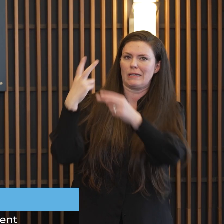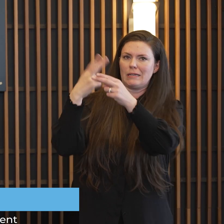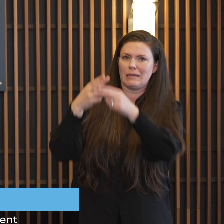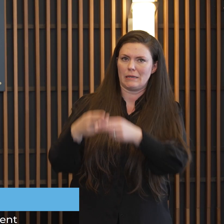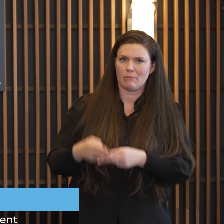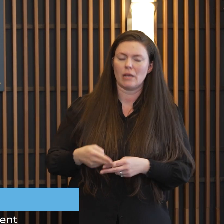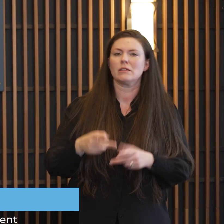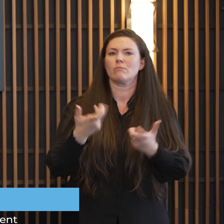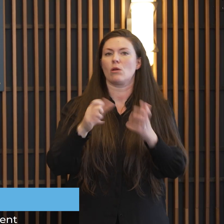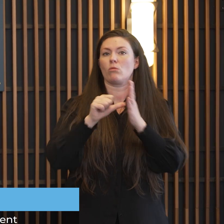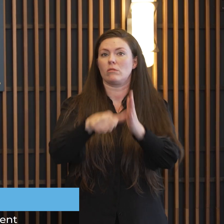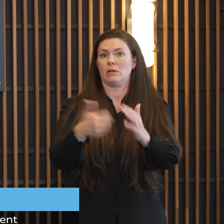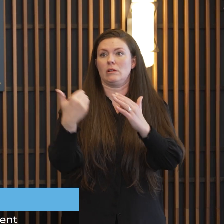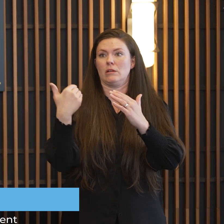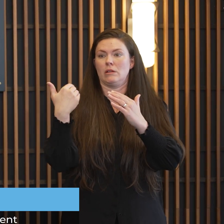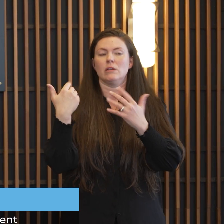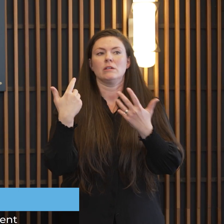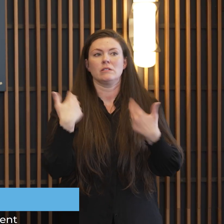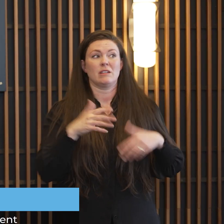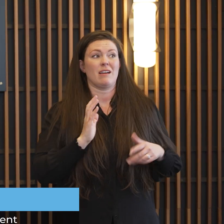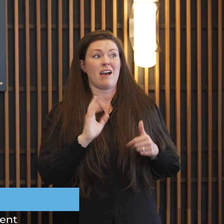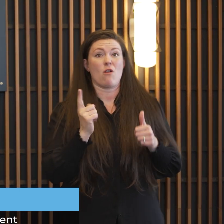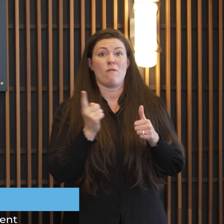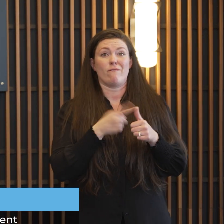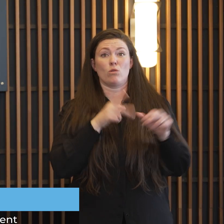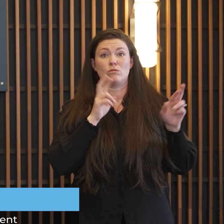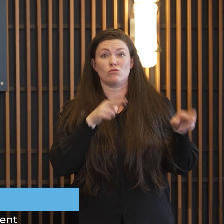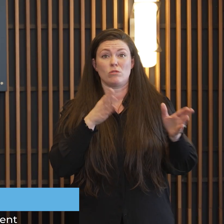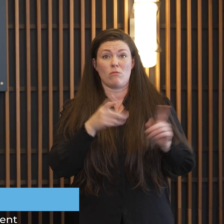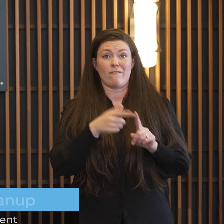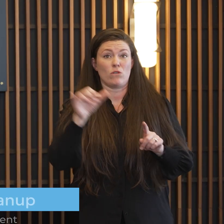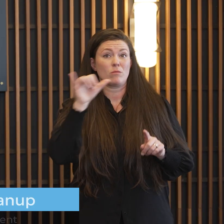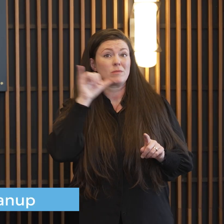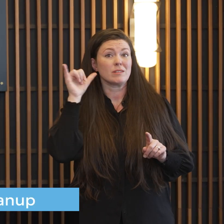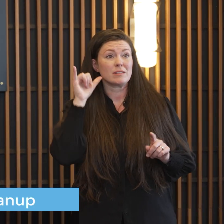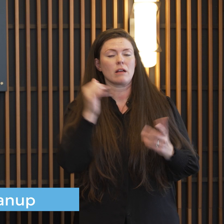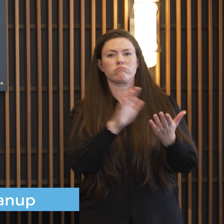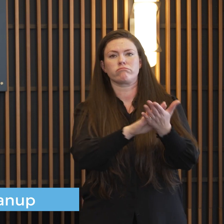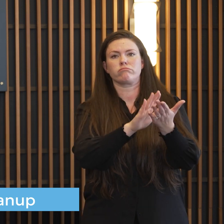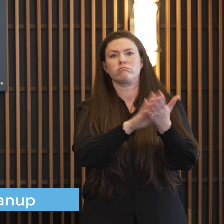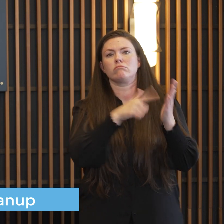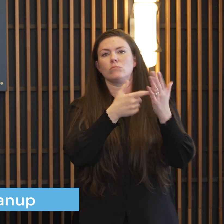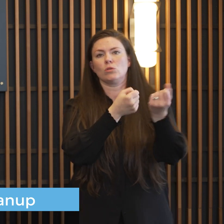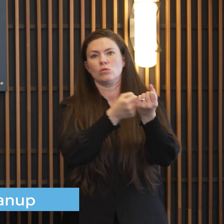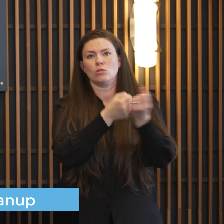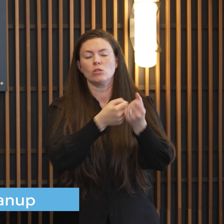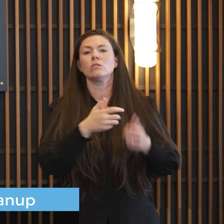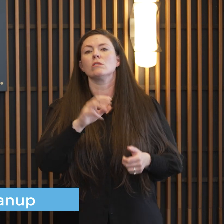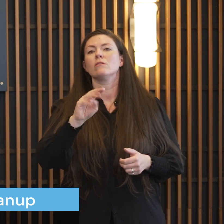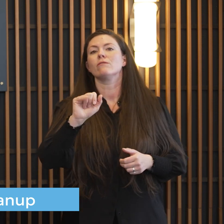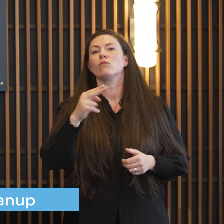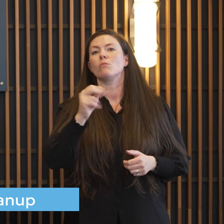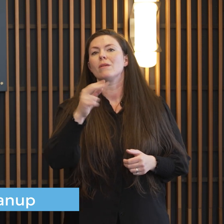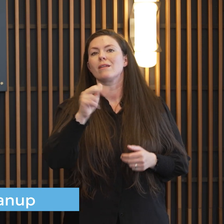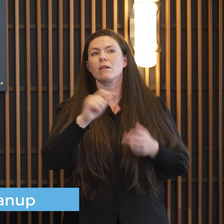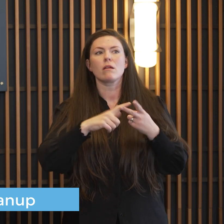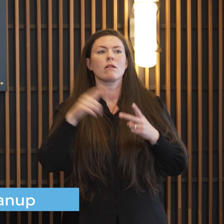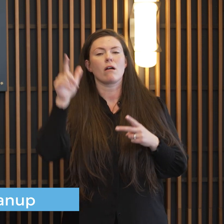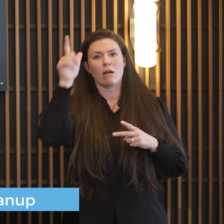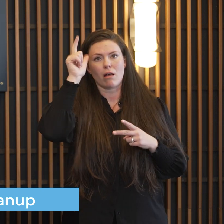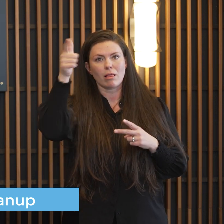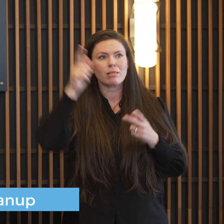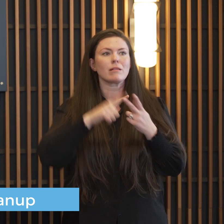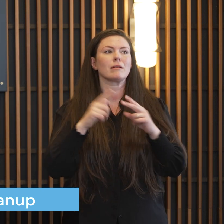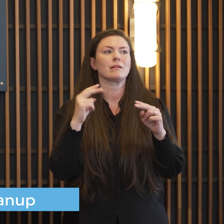the response by our first responders yesterday including minneac county sheriff's office lincoln county sheriff's office highway patrol